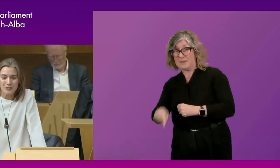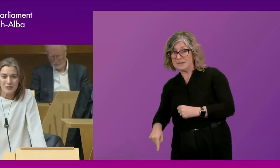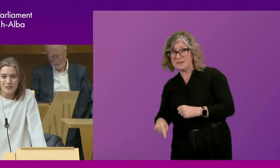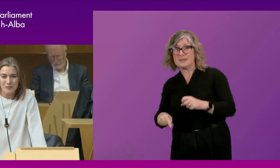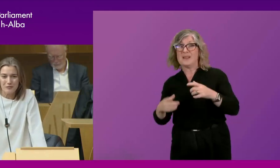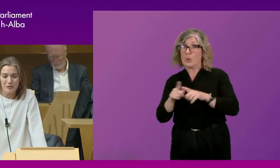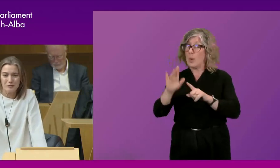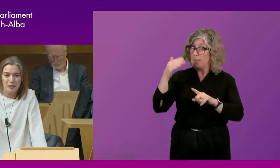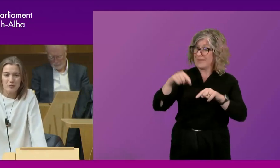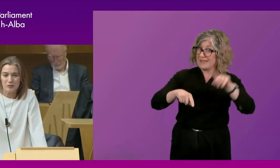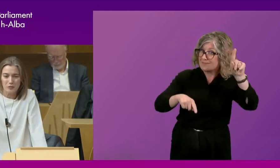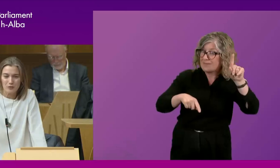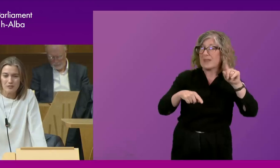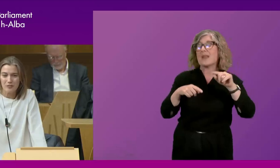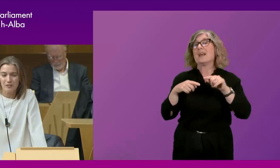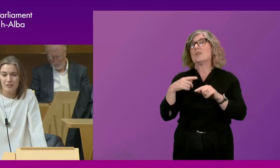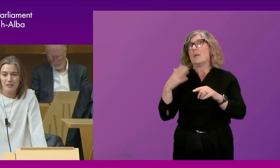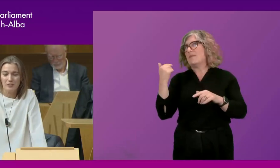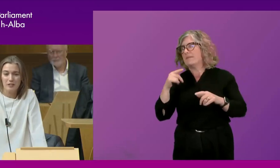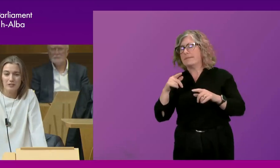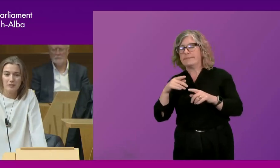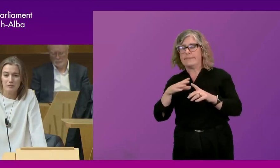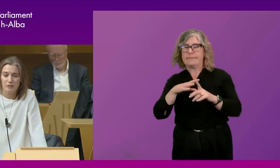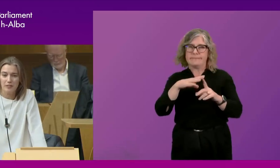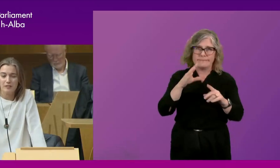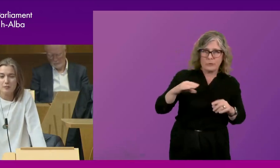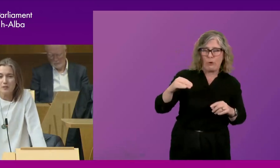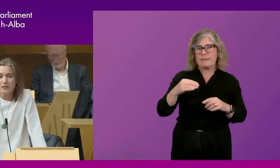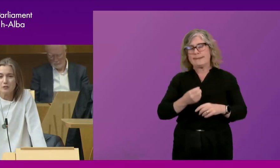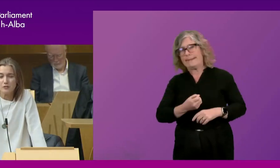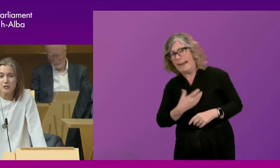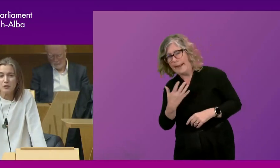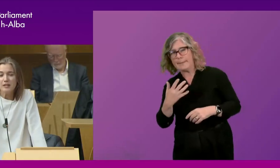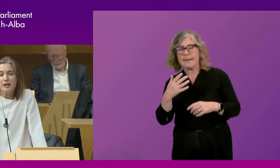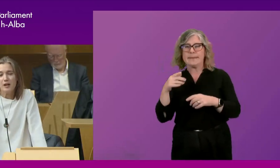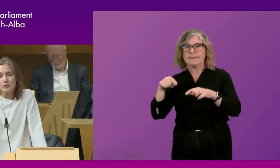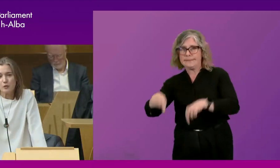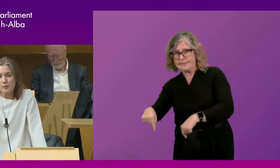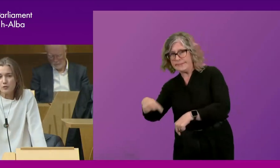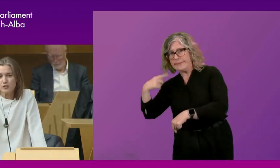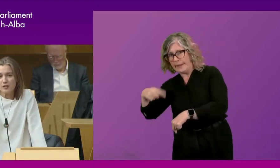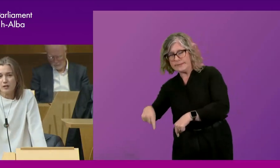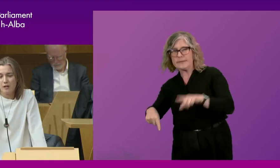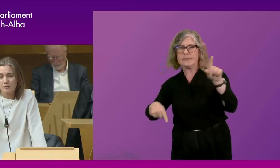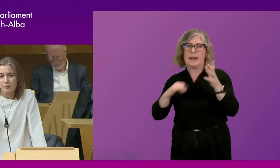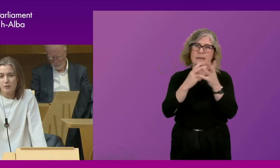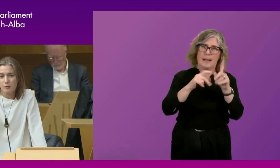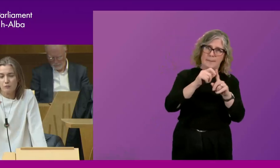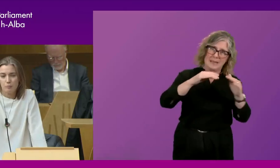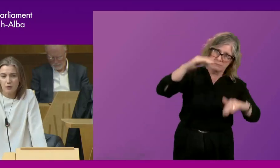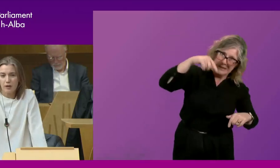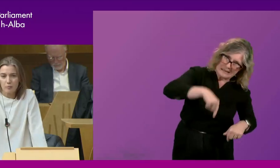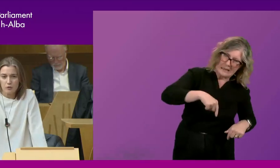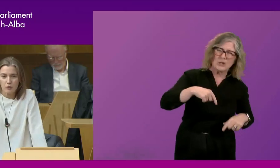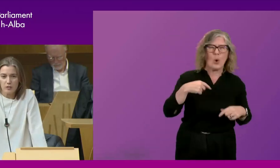permutations of, of labor and Tories in the, in, in London, of, of the SNP and others here. Uh, so I'm interested on, on some of